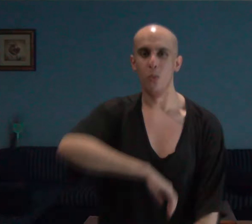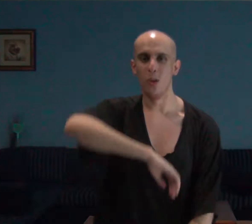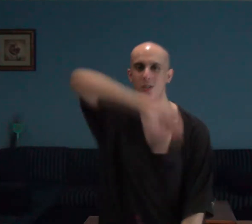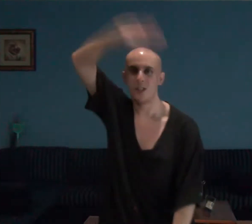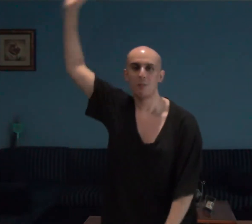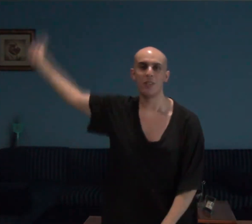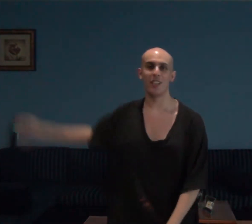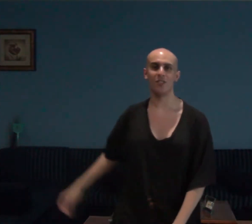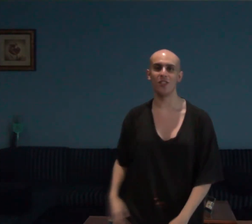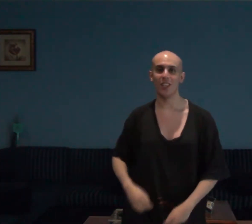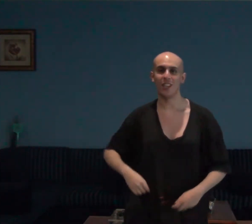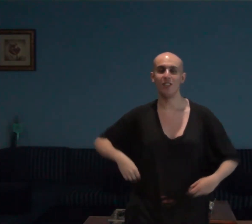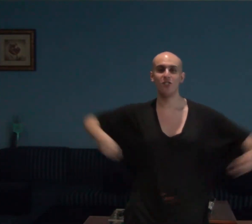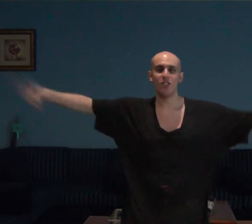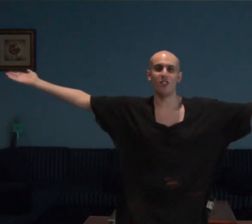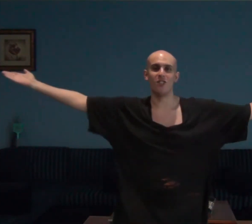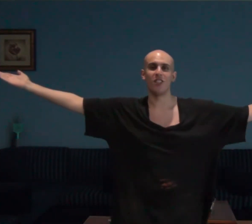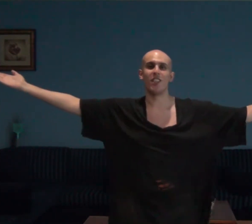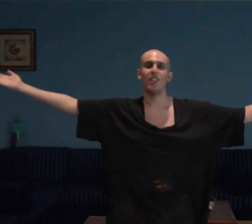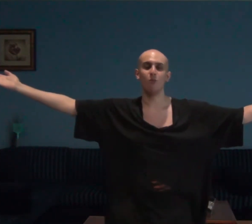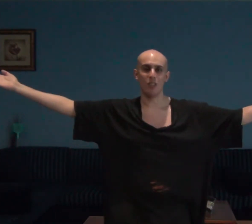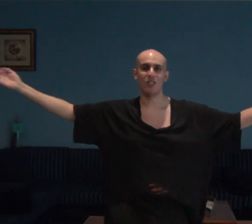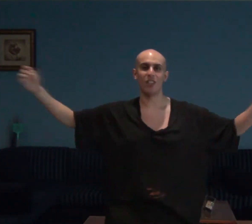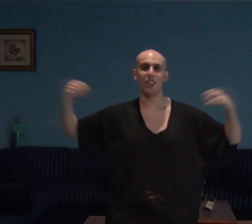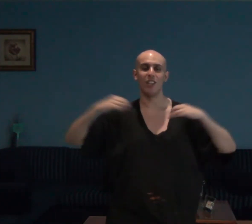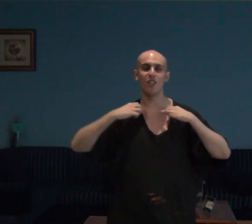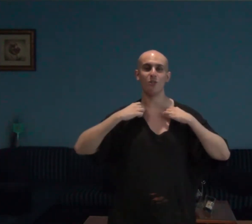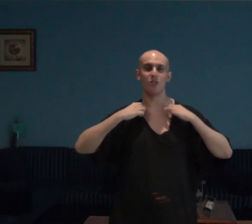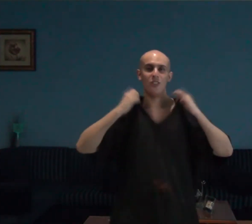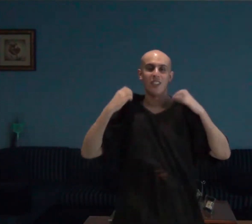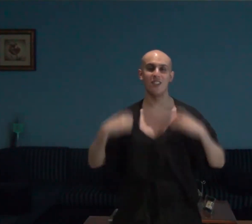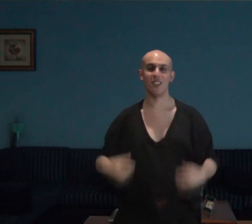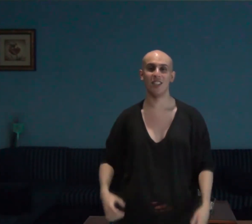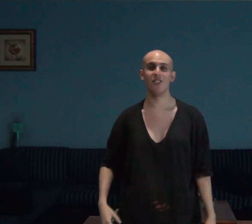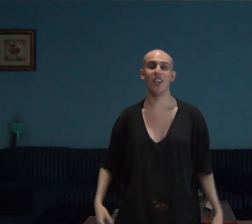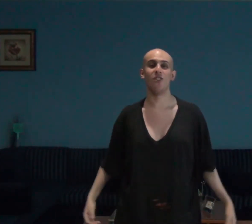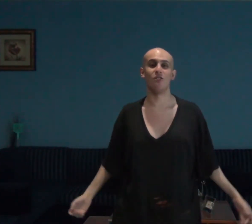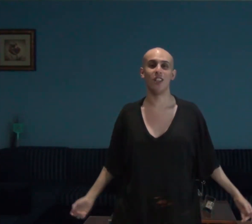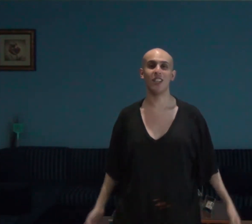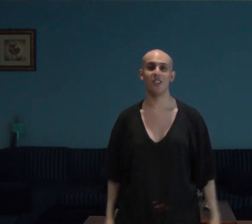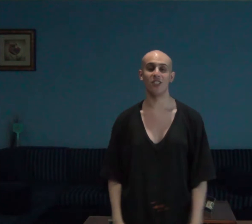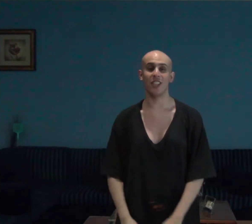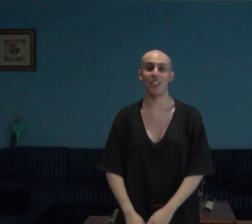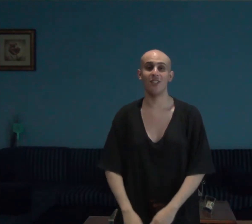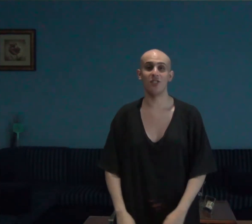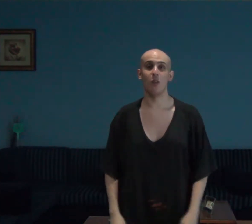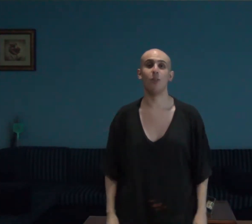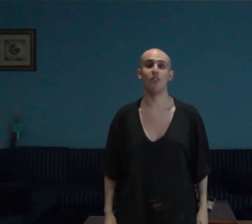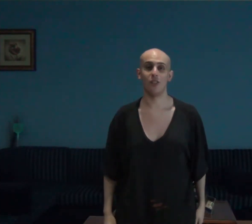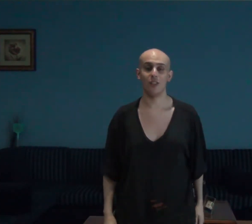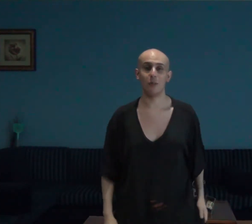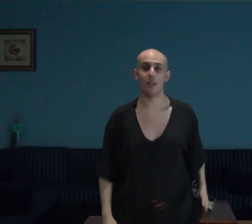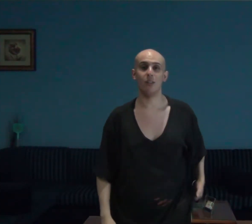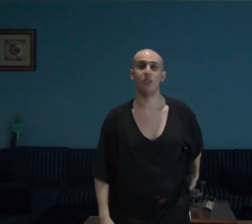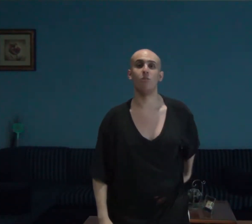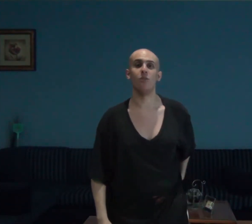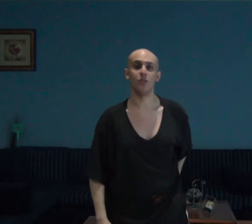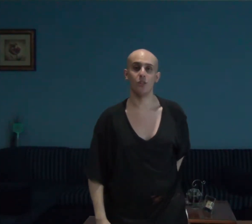what's up guys and gals it is i once again yusuf al-saned and today guys and gals i want to talk about and review